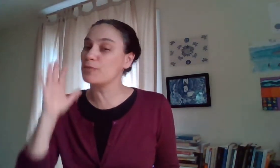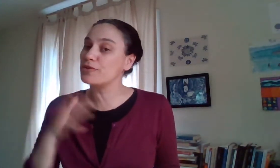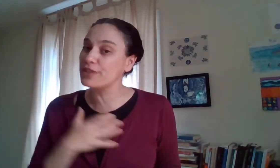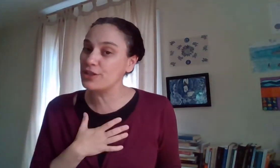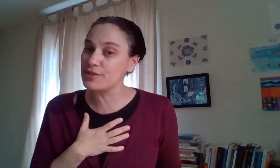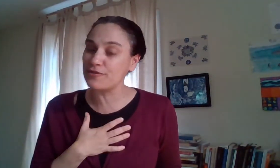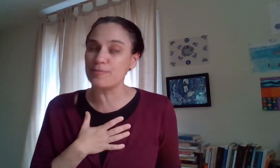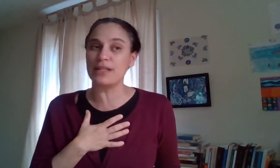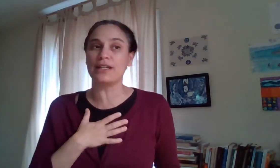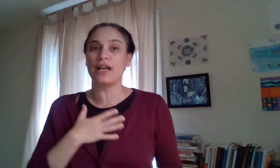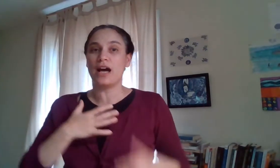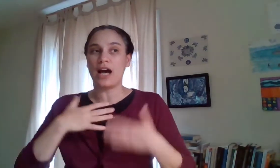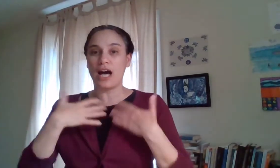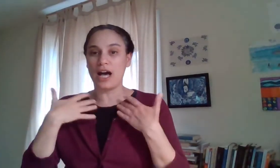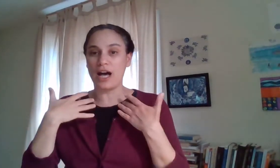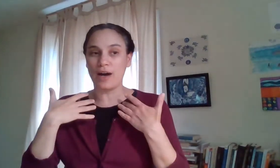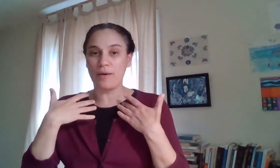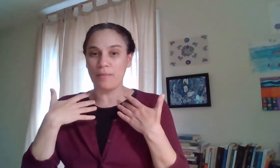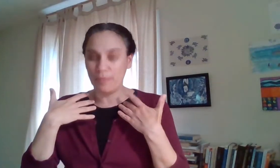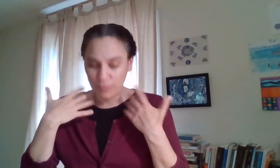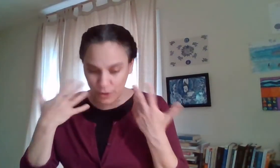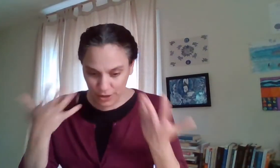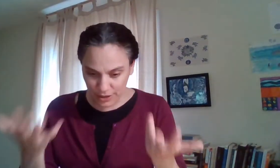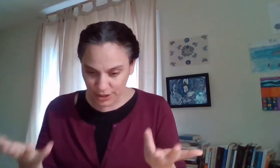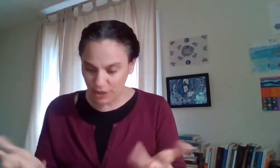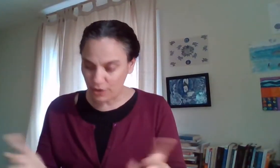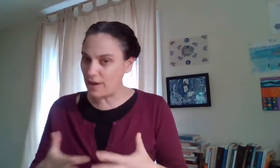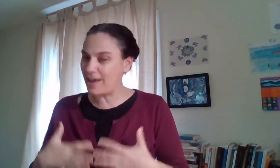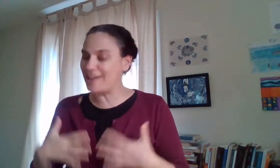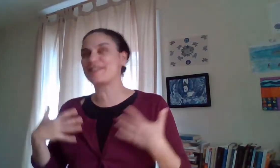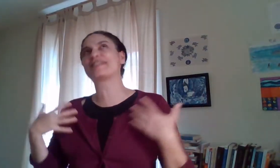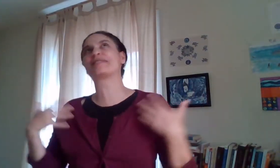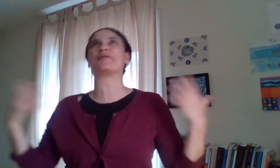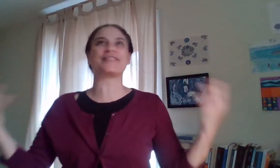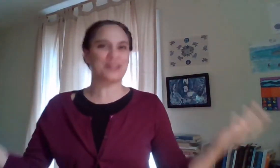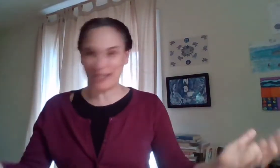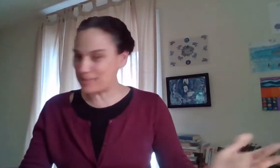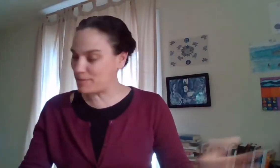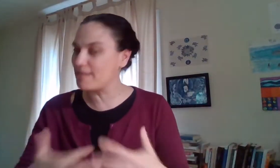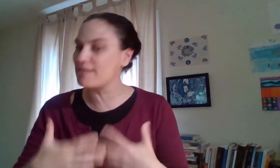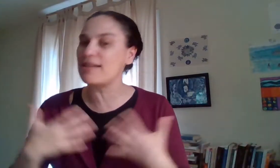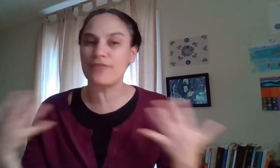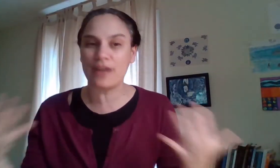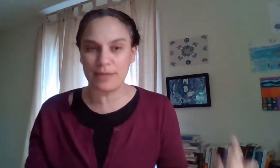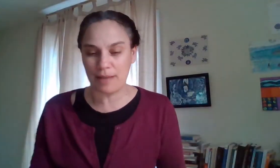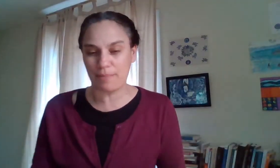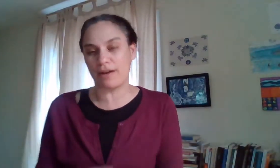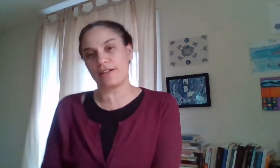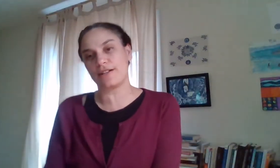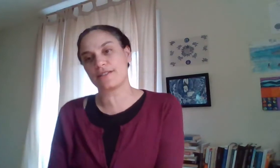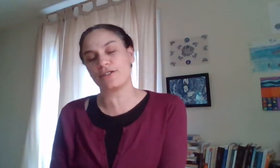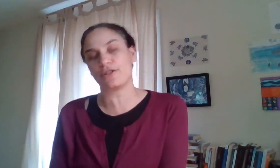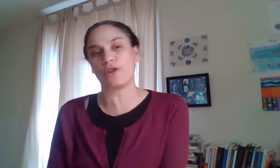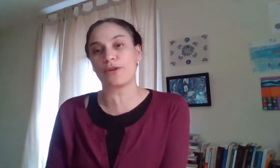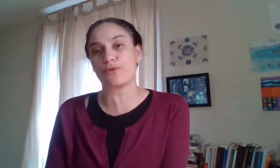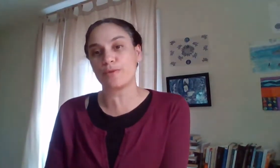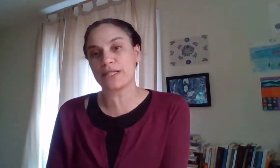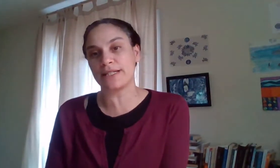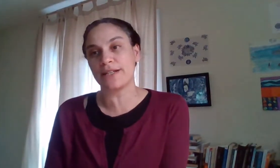more videos for me um more you know as the spirit strikes me i love coming up on these you know my groups and